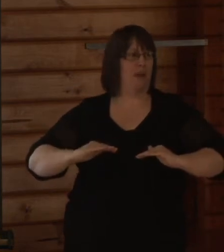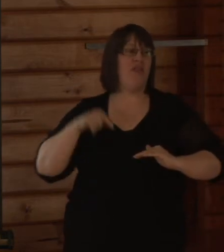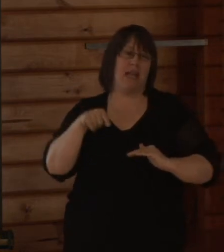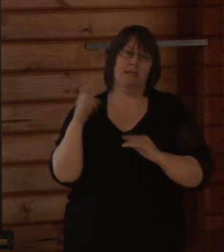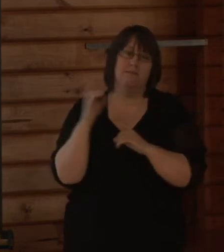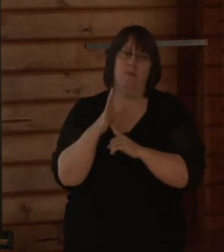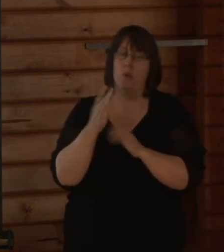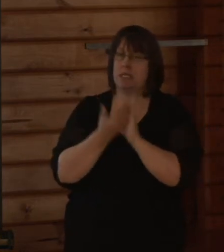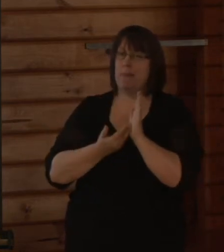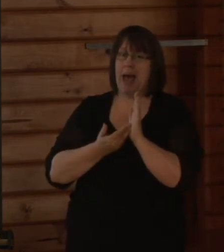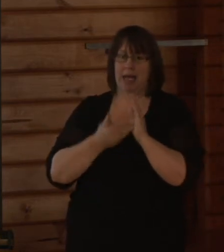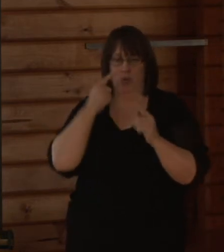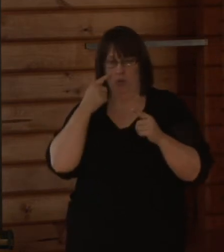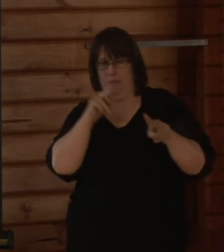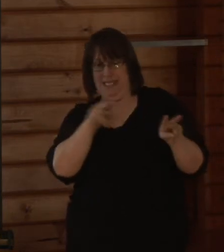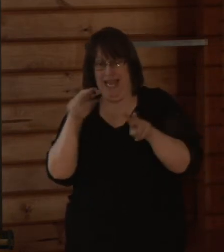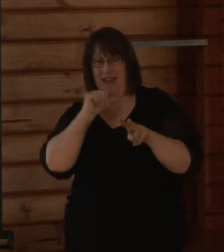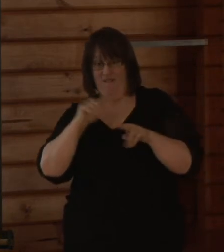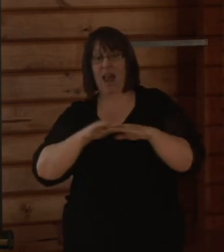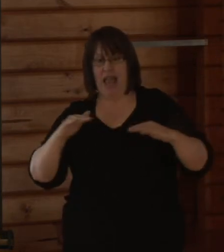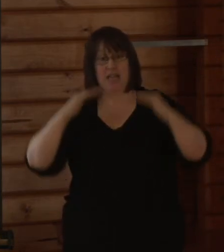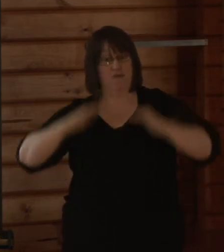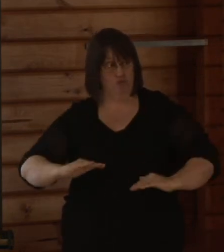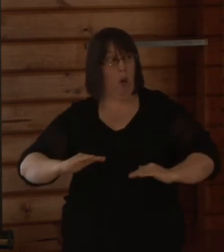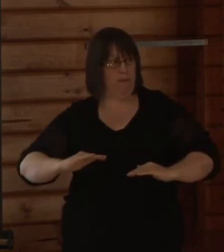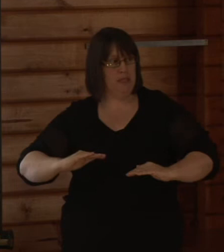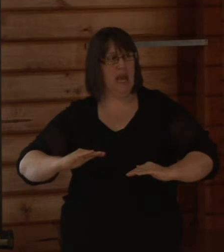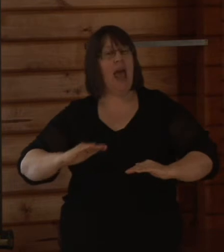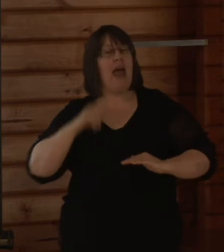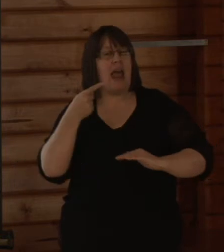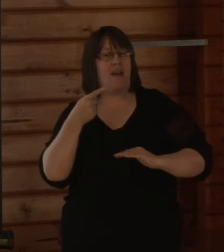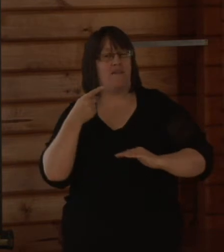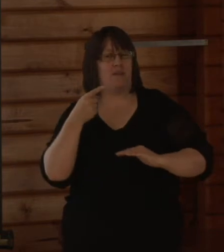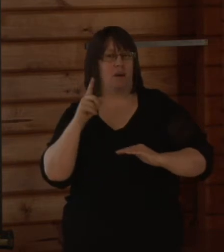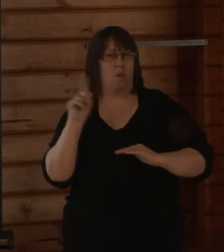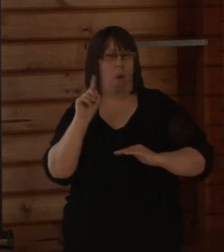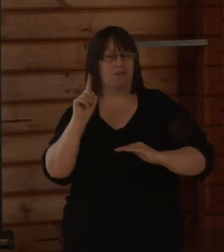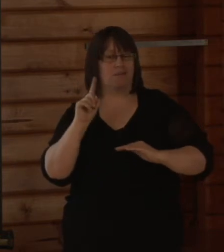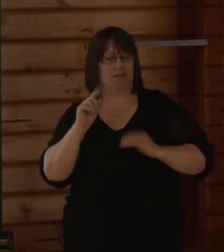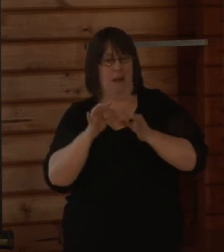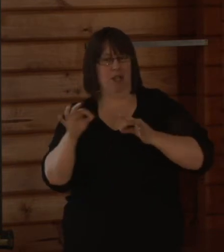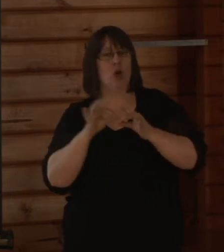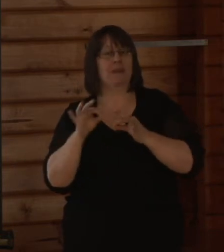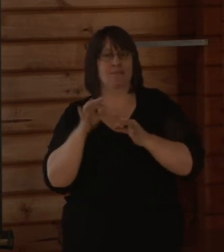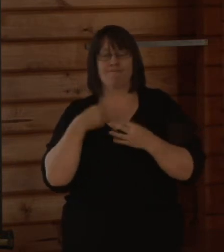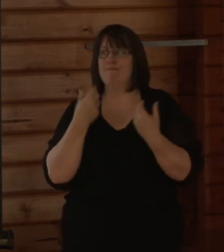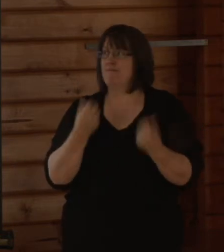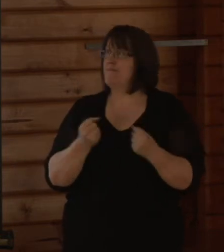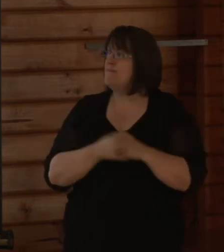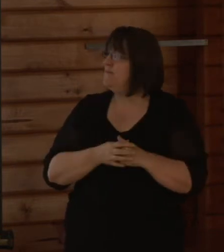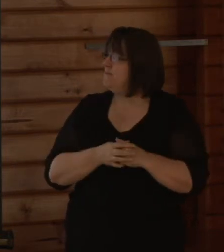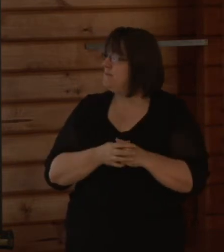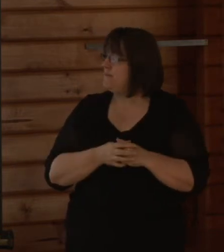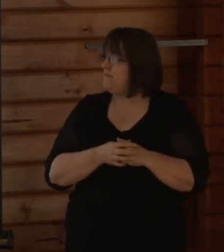And we've determined that the four major earthquakes that we should consider, because these four earthquakes resulted